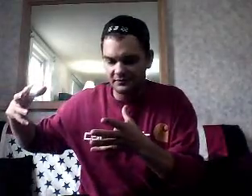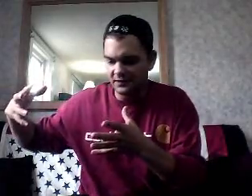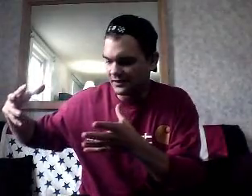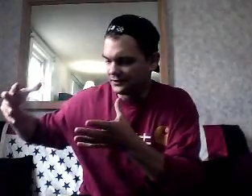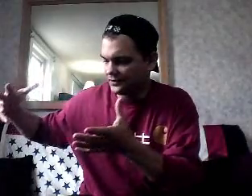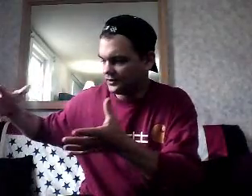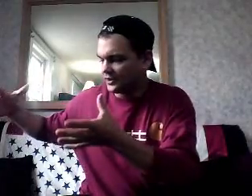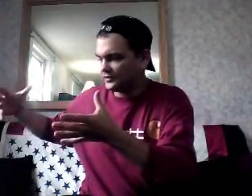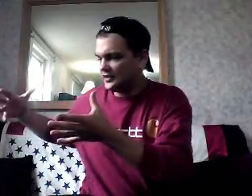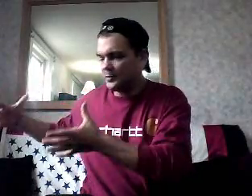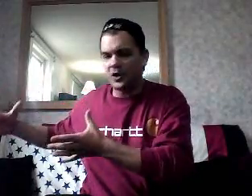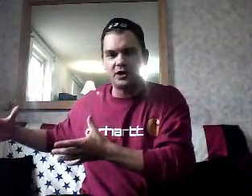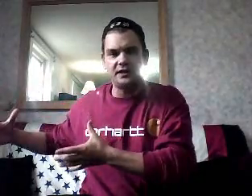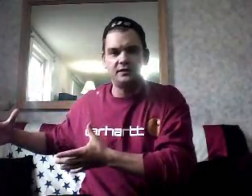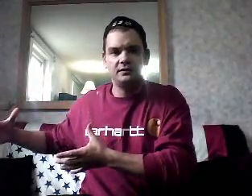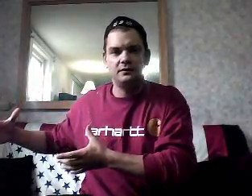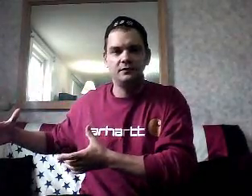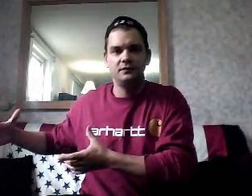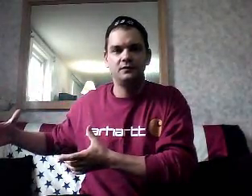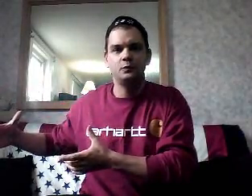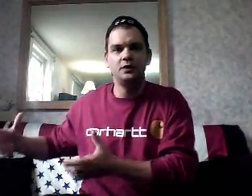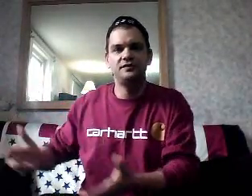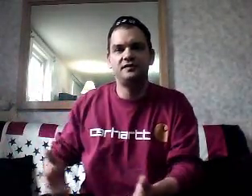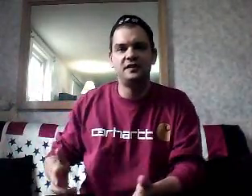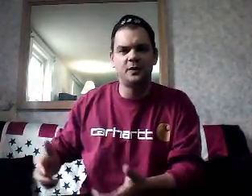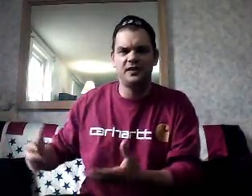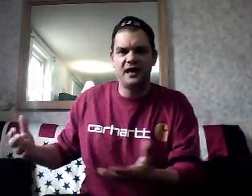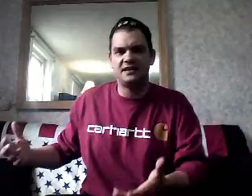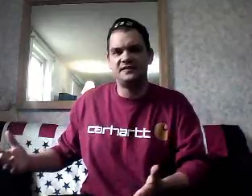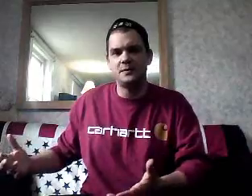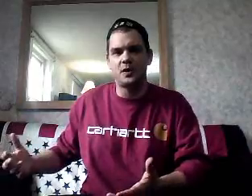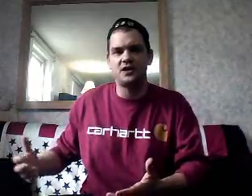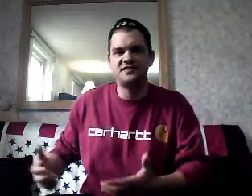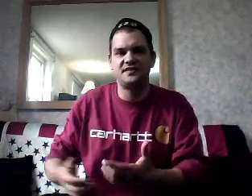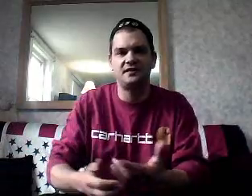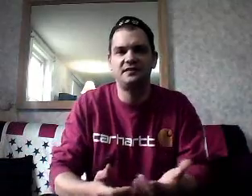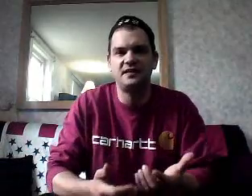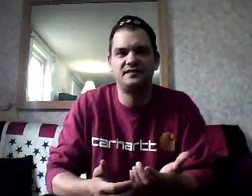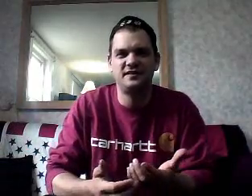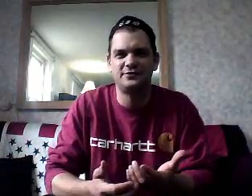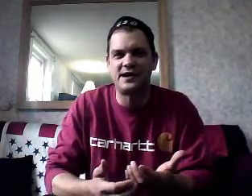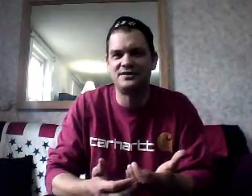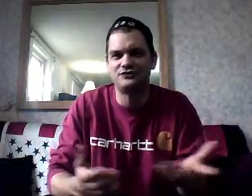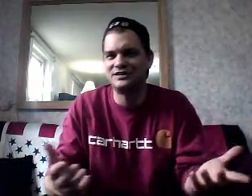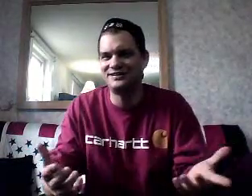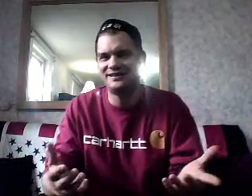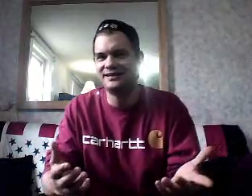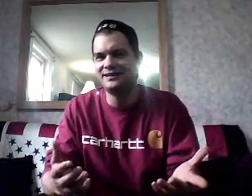tea party. What is the tea party? They had a tea party. Did they sit around and drink tea?